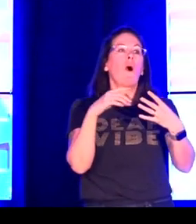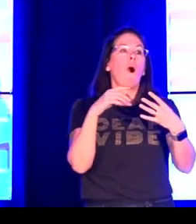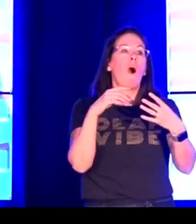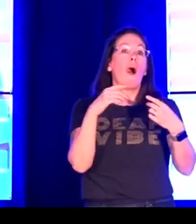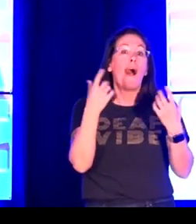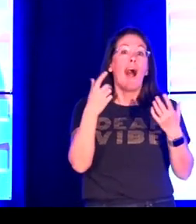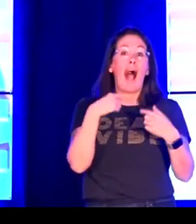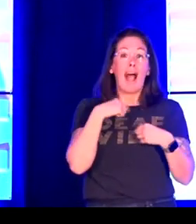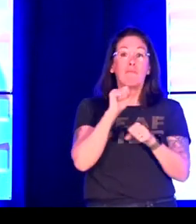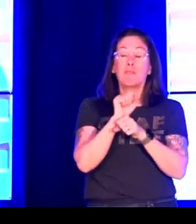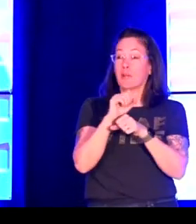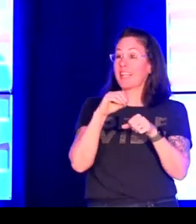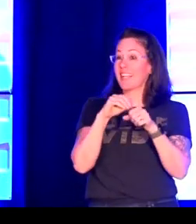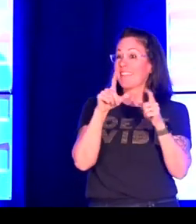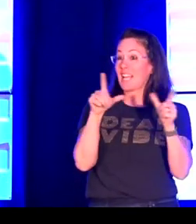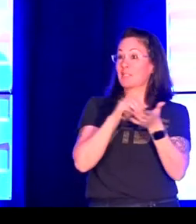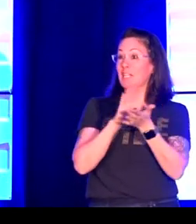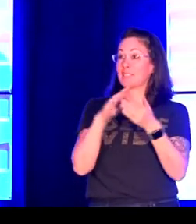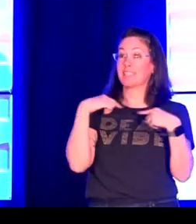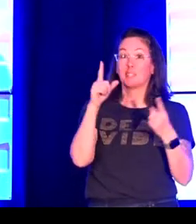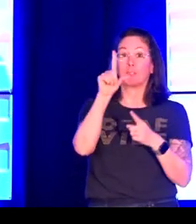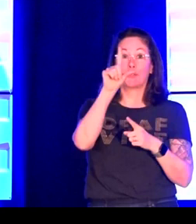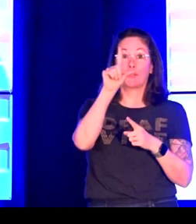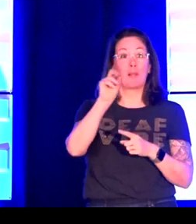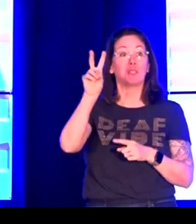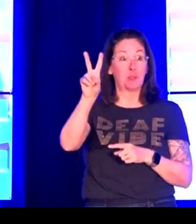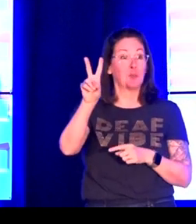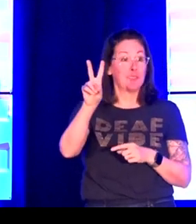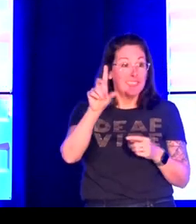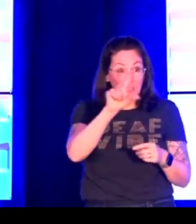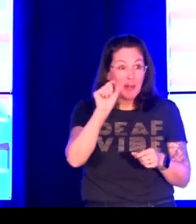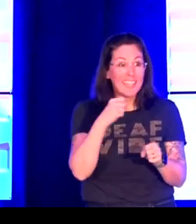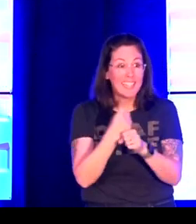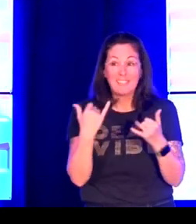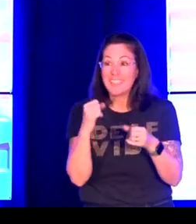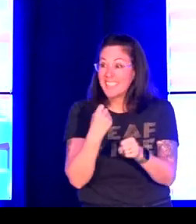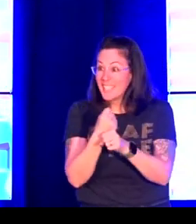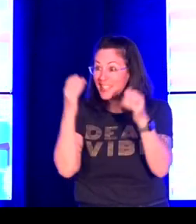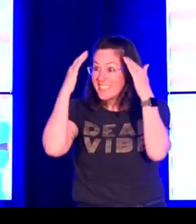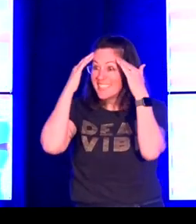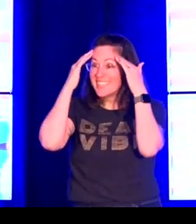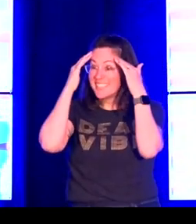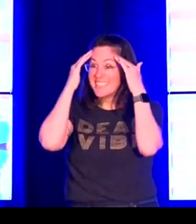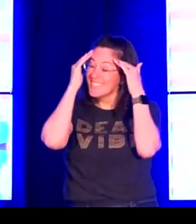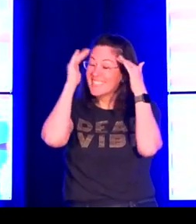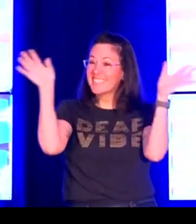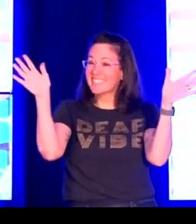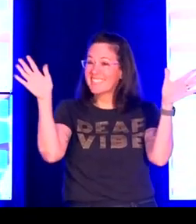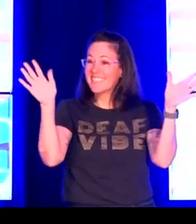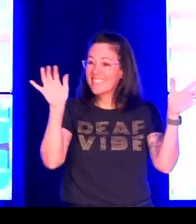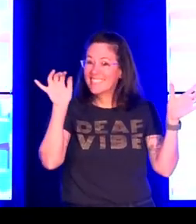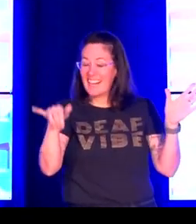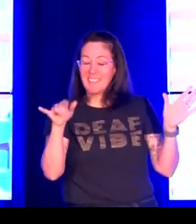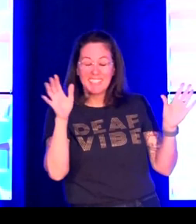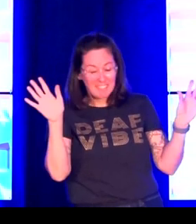three in sort of single projects and one with multiple projects I've been a linguist for 20 years now